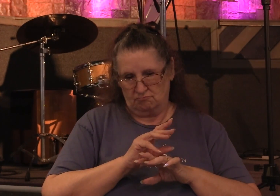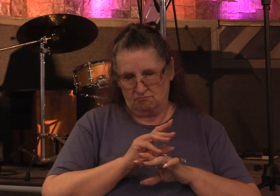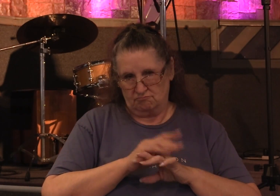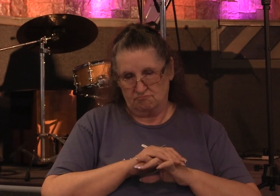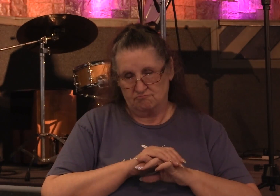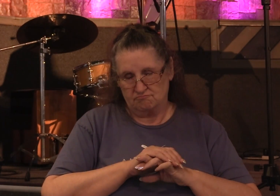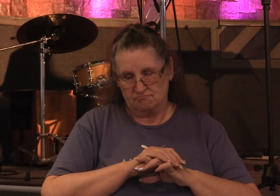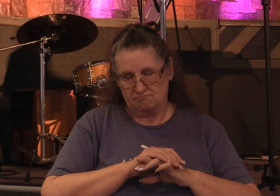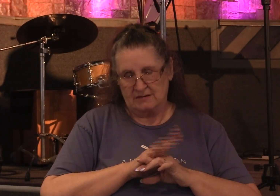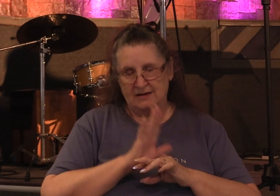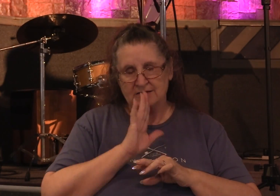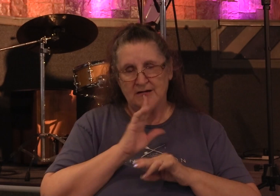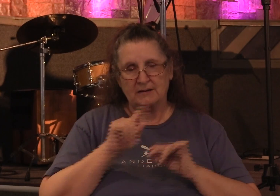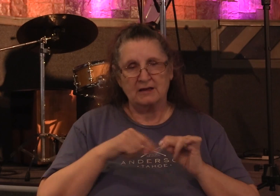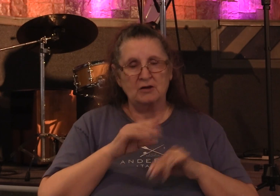speaking of the church as a whole